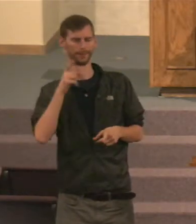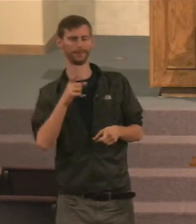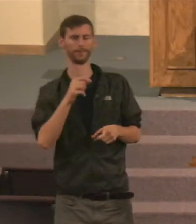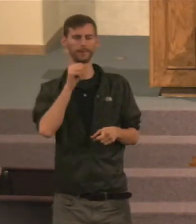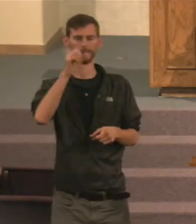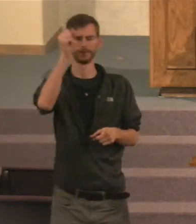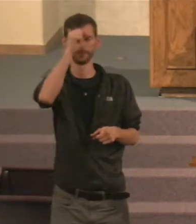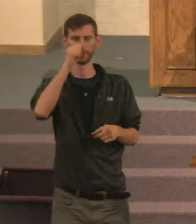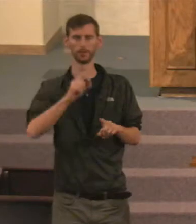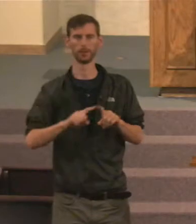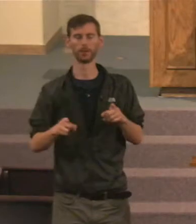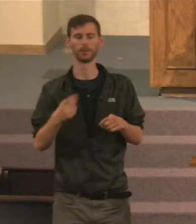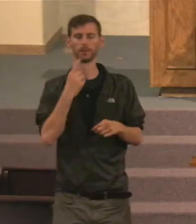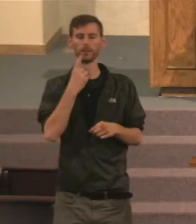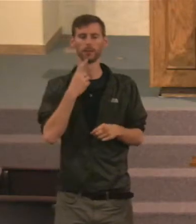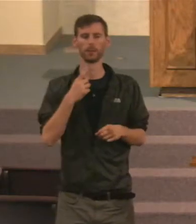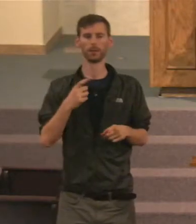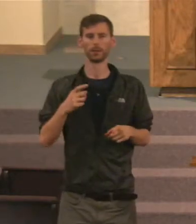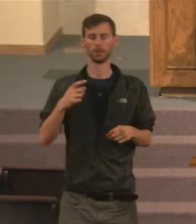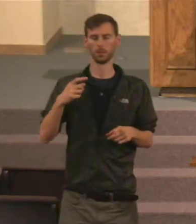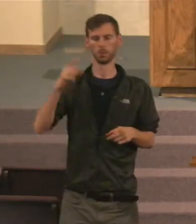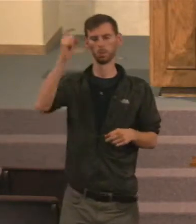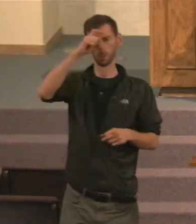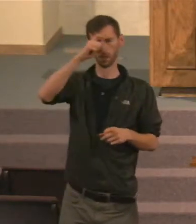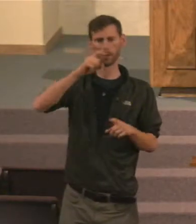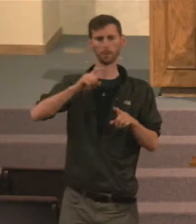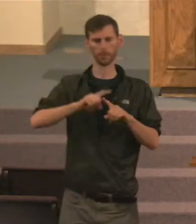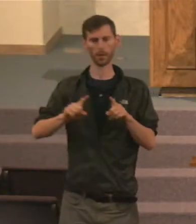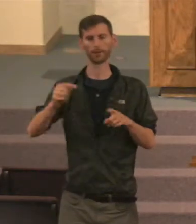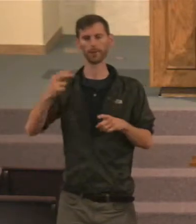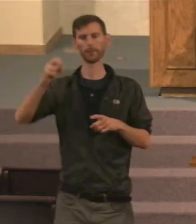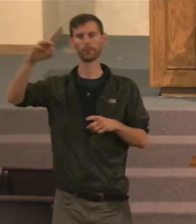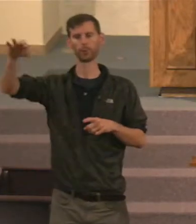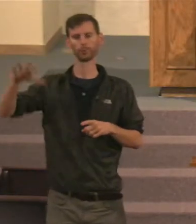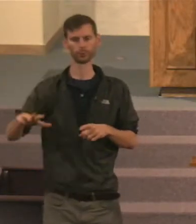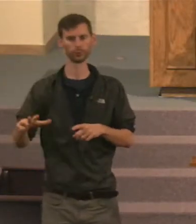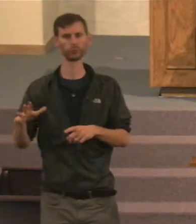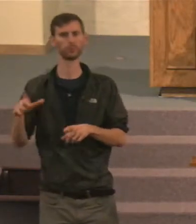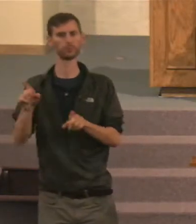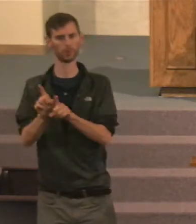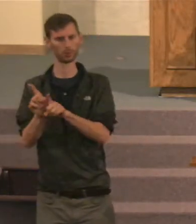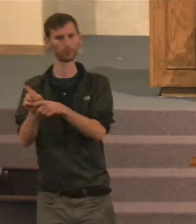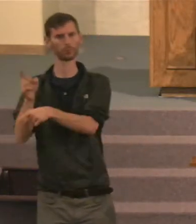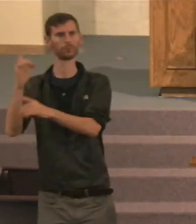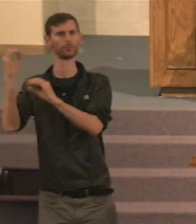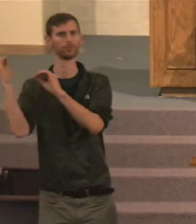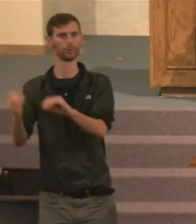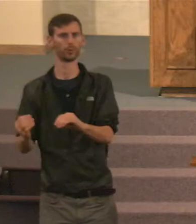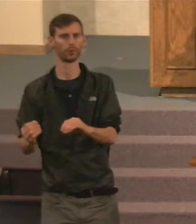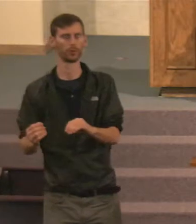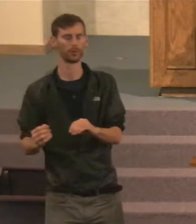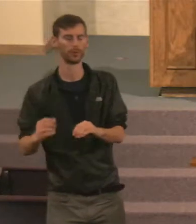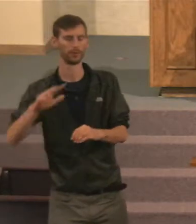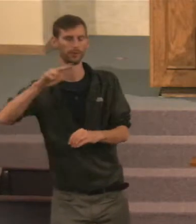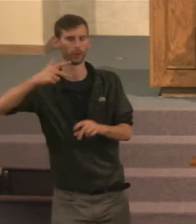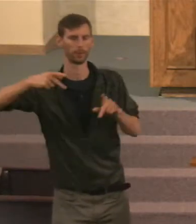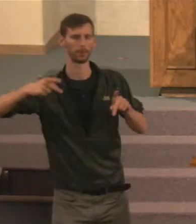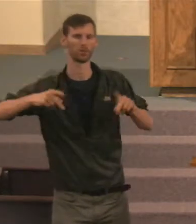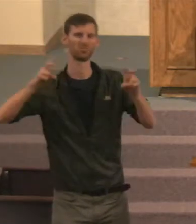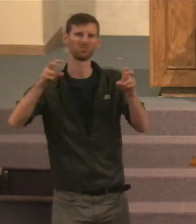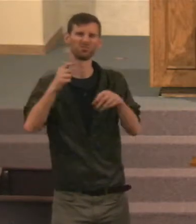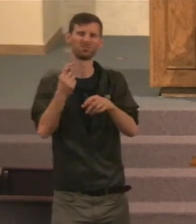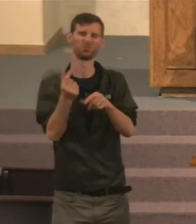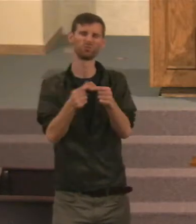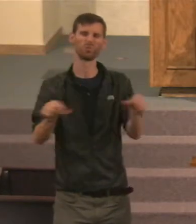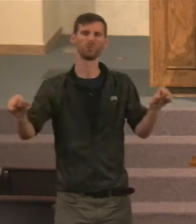He says, The preacher also taught. So, He speaks of himself, In the third person. I believe, That's what he's doing here,